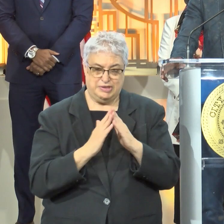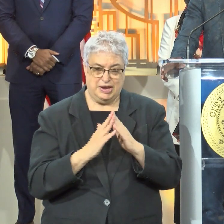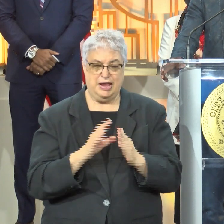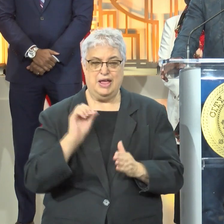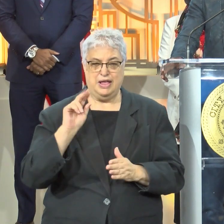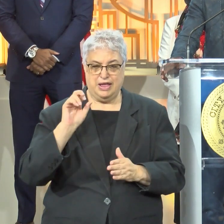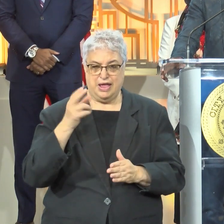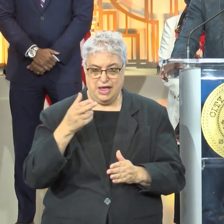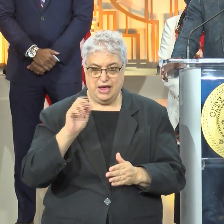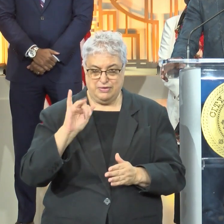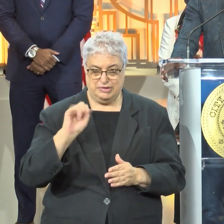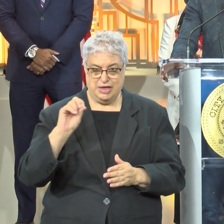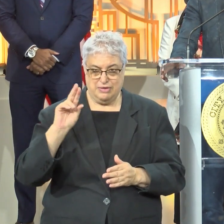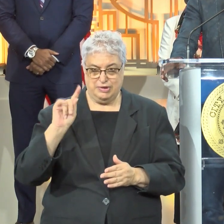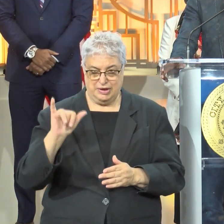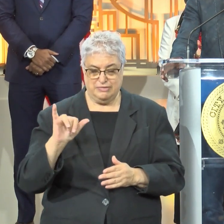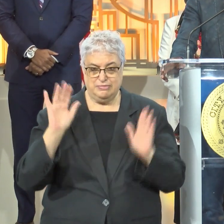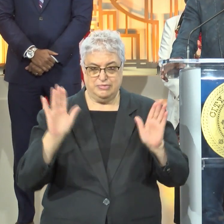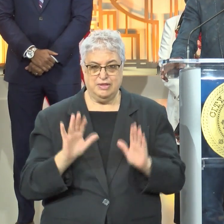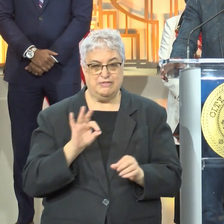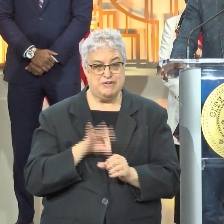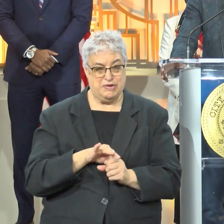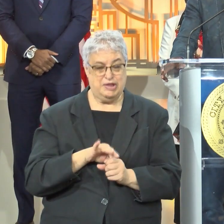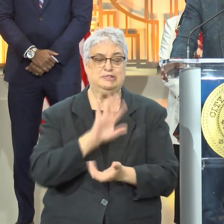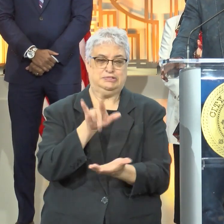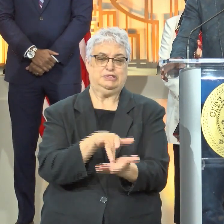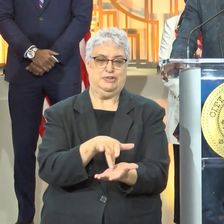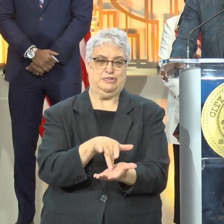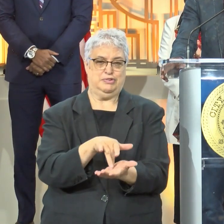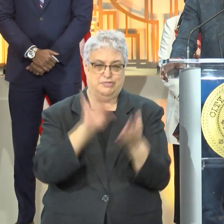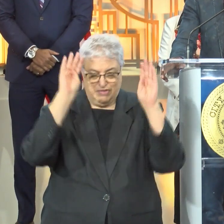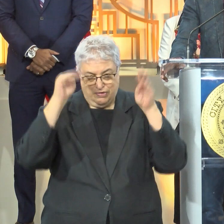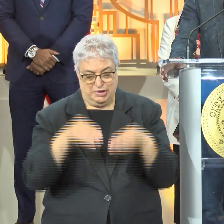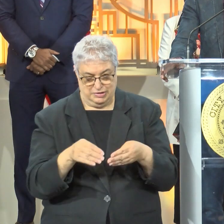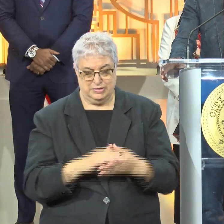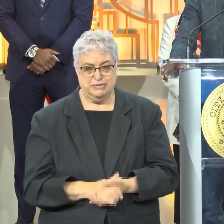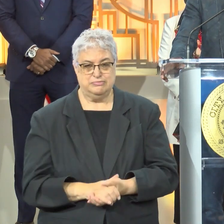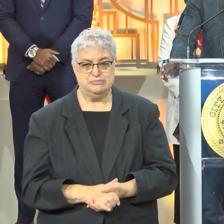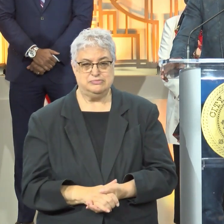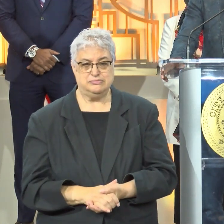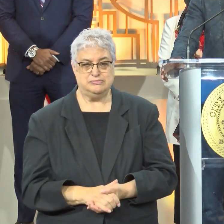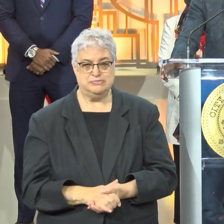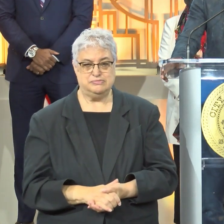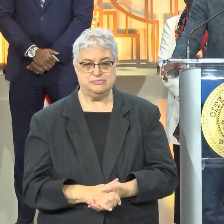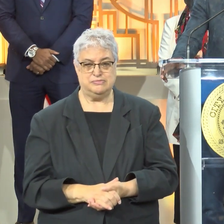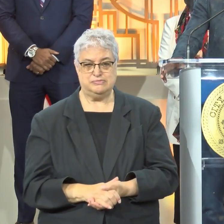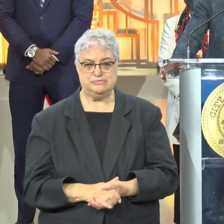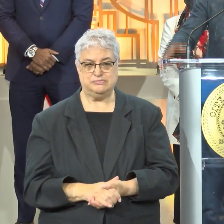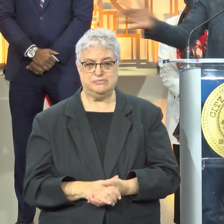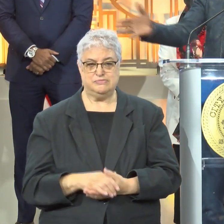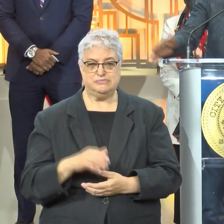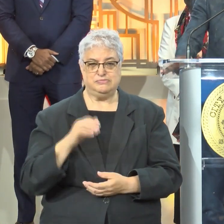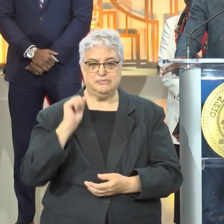And voting is certainly at the center of that. Today, as Allison Leland has worked